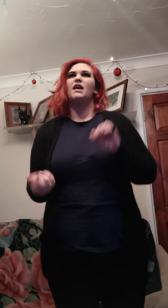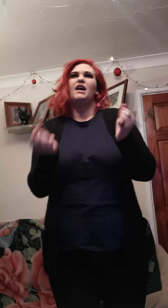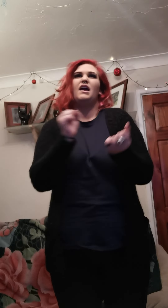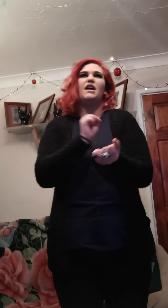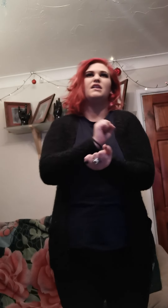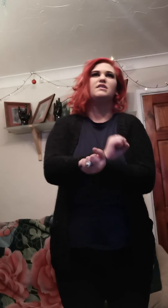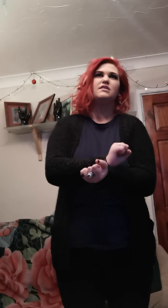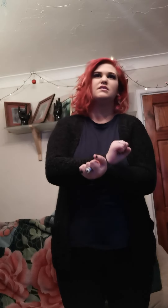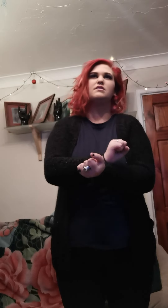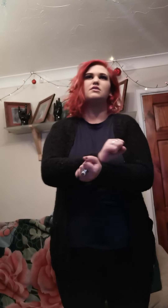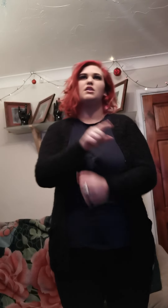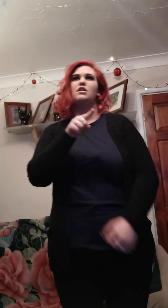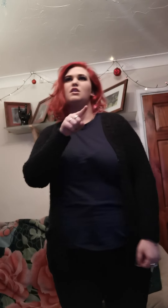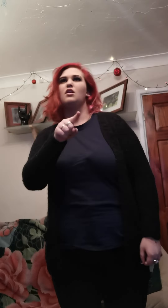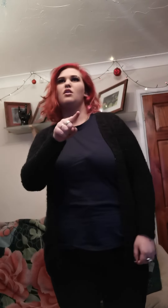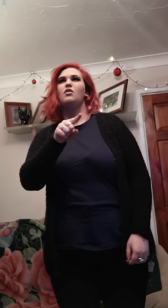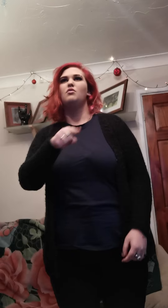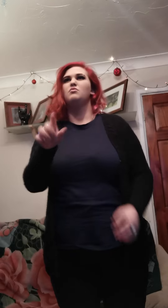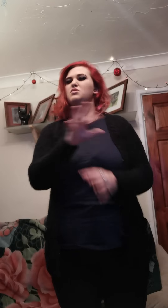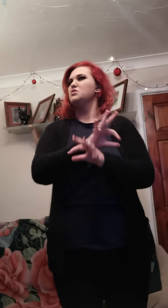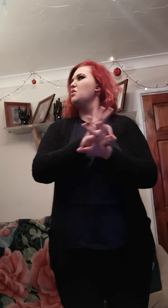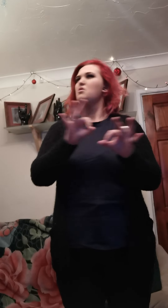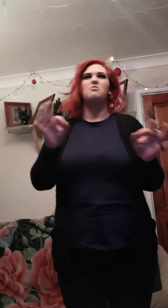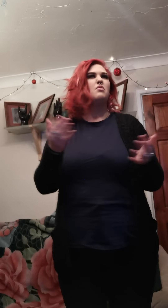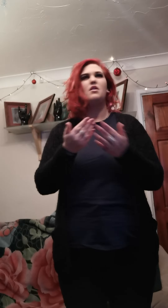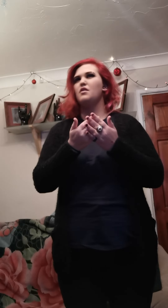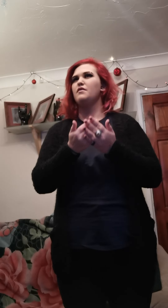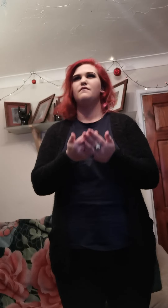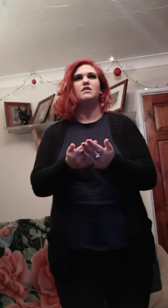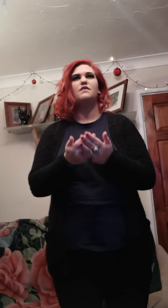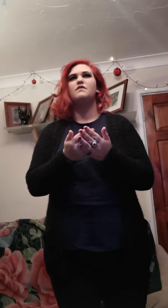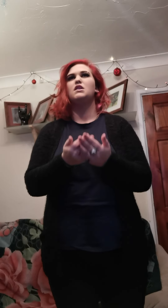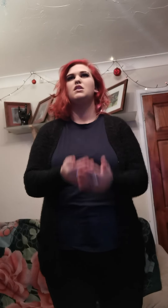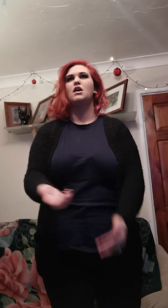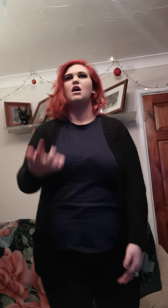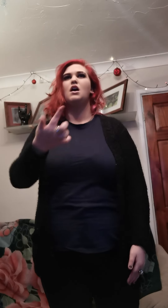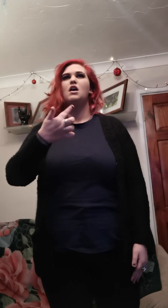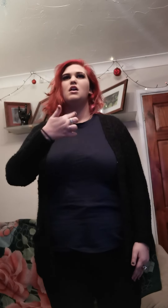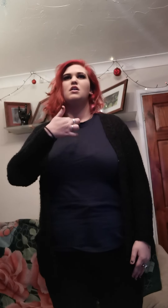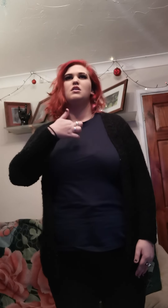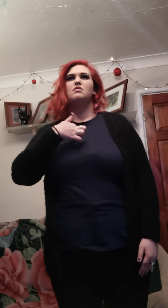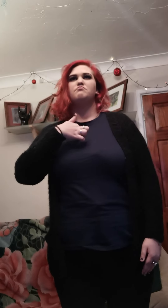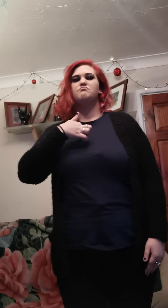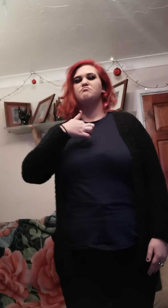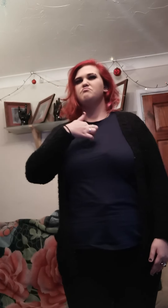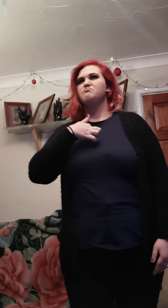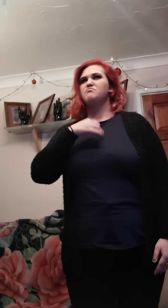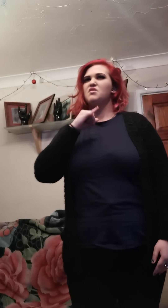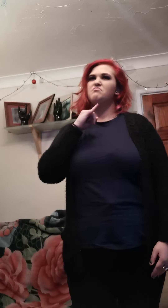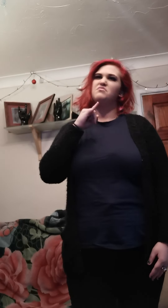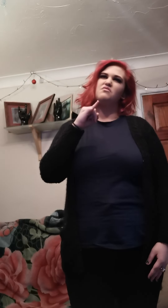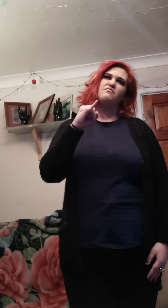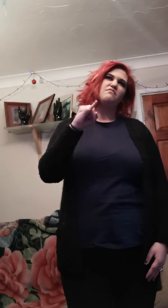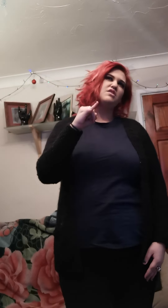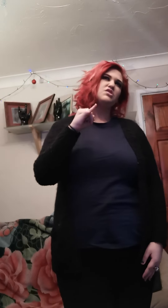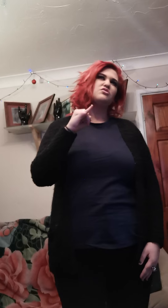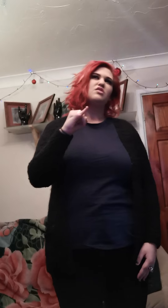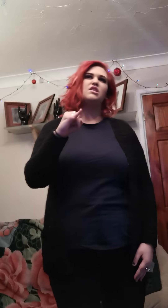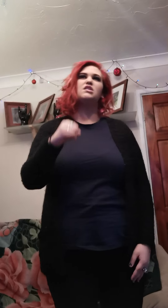Today she was so unforgiving and I'm so frustrated,